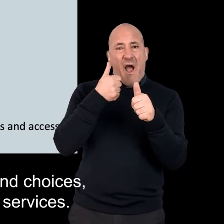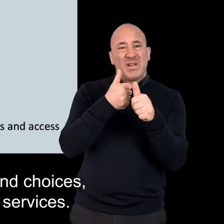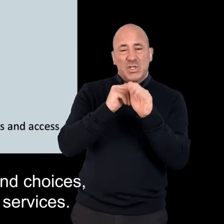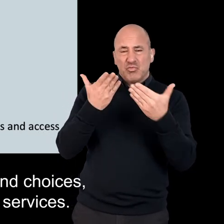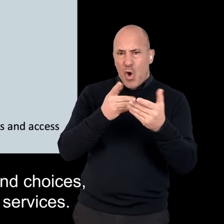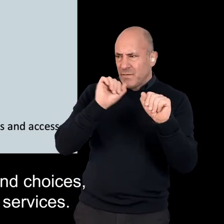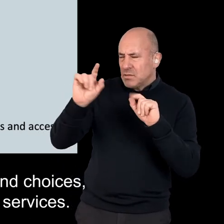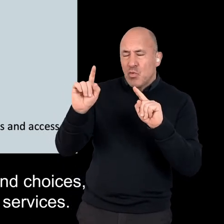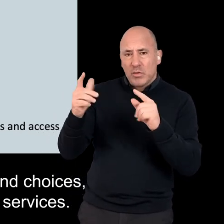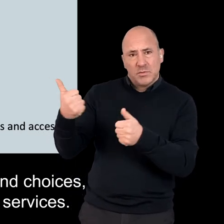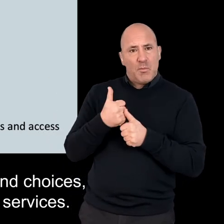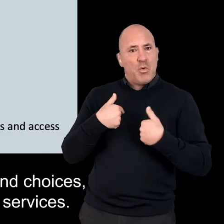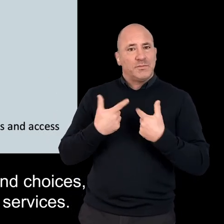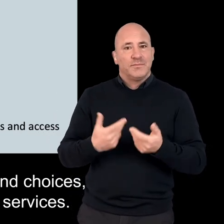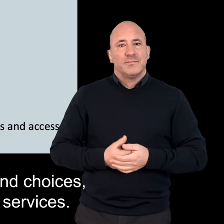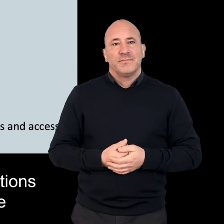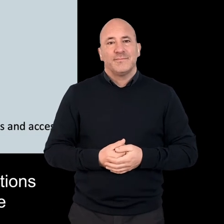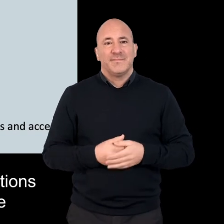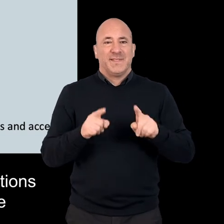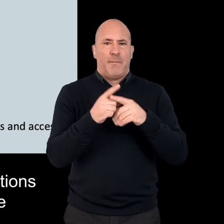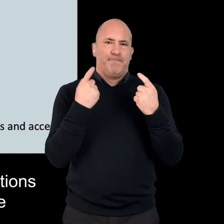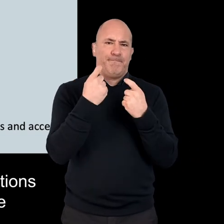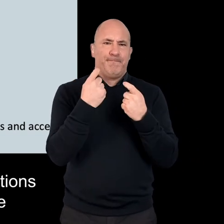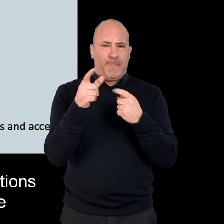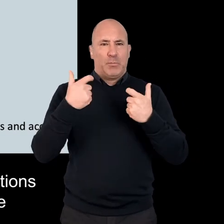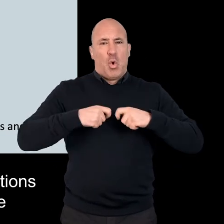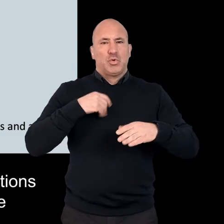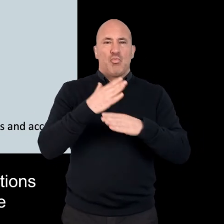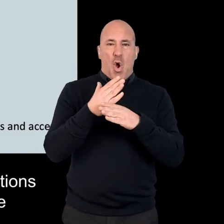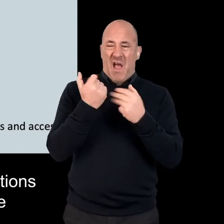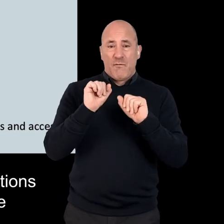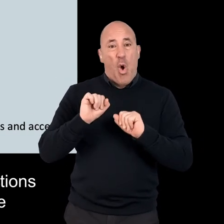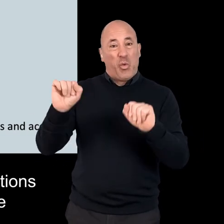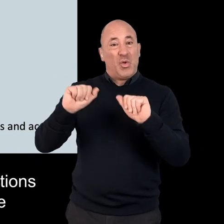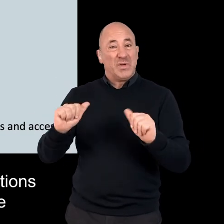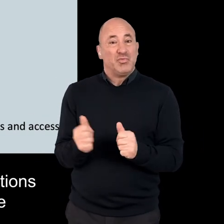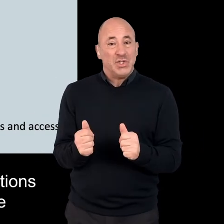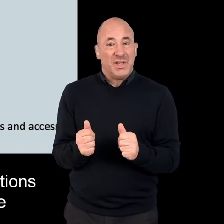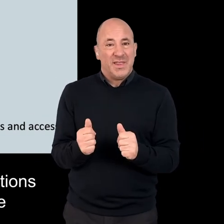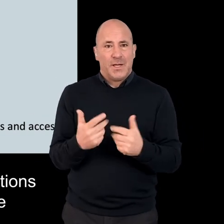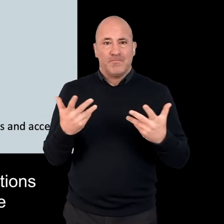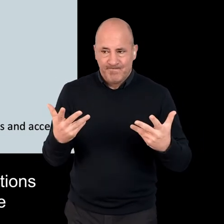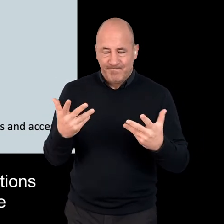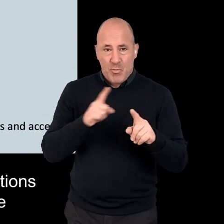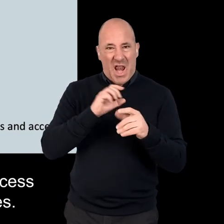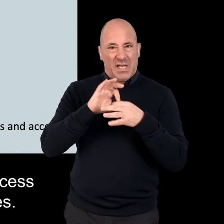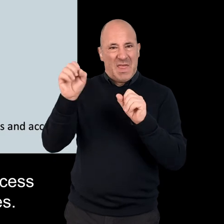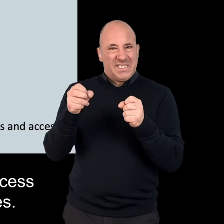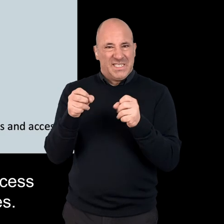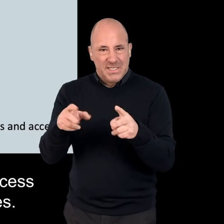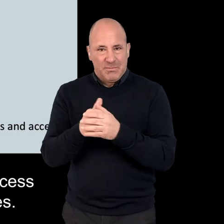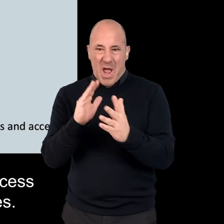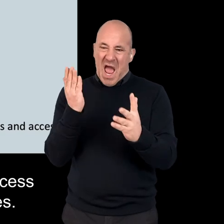advocacy services. And when to consider the restrictions social workers may face